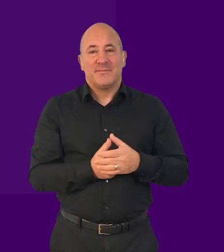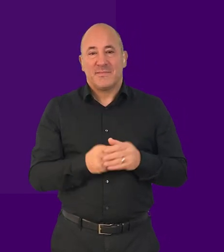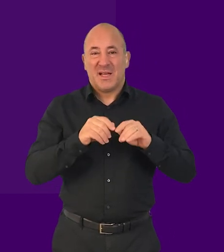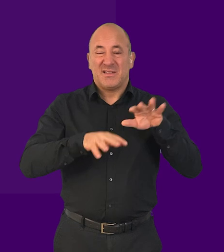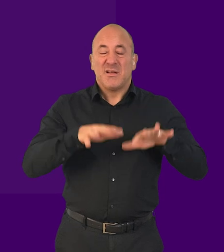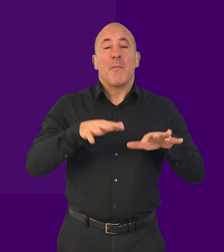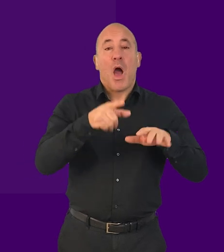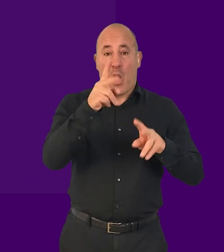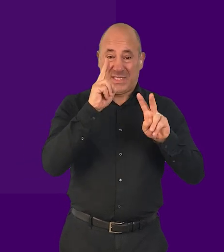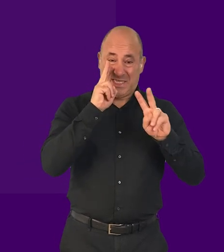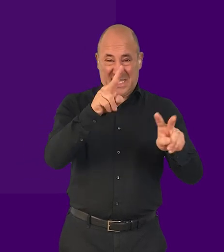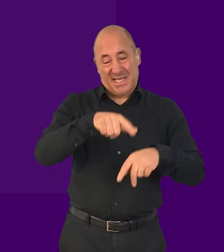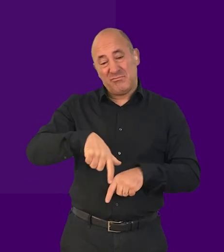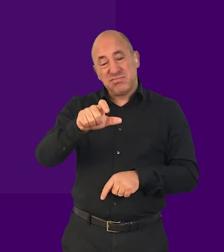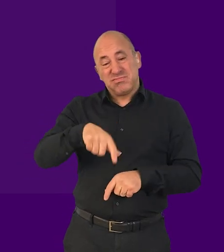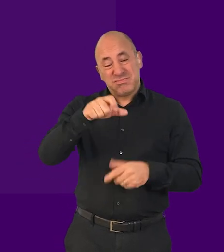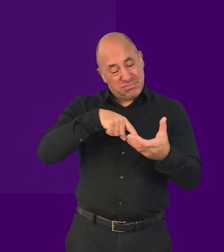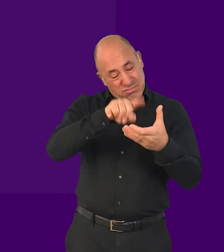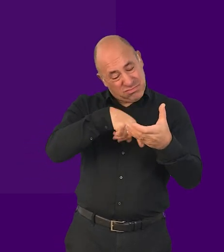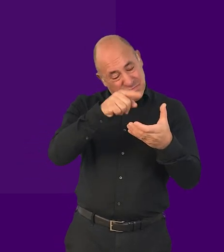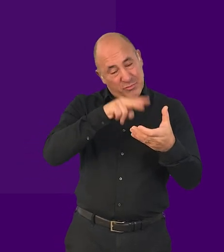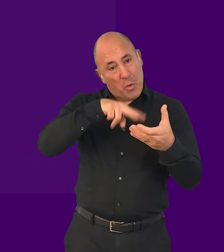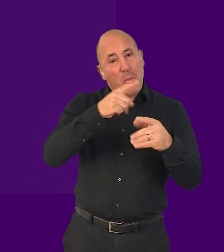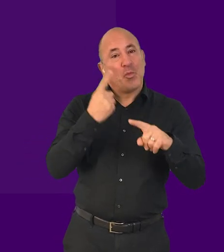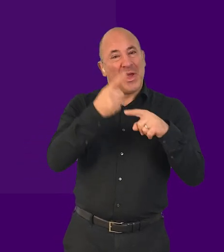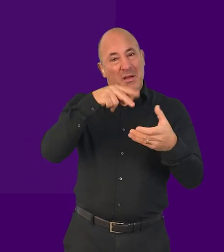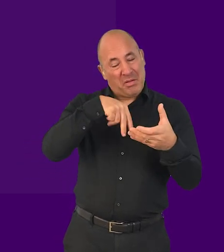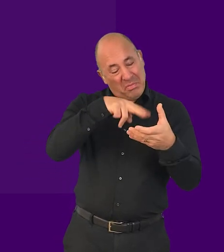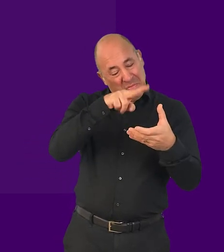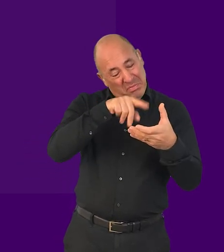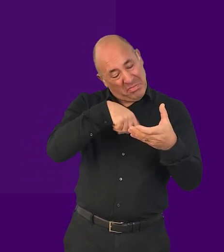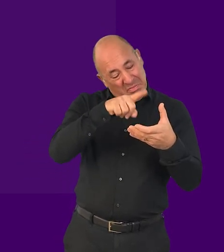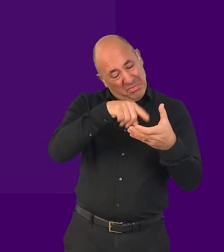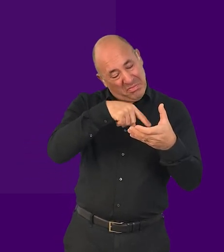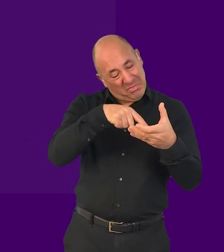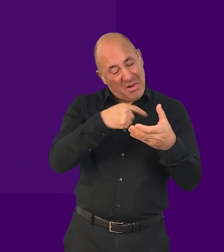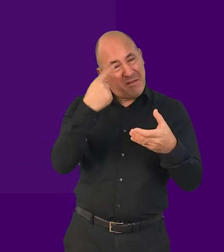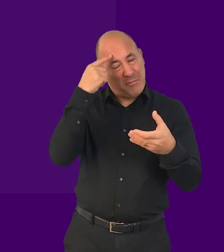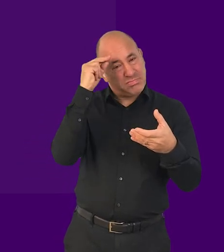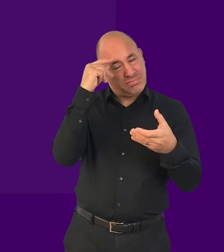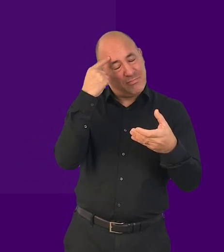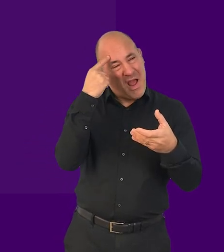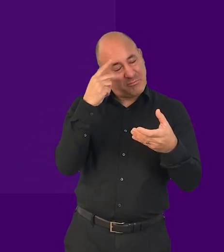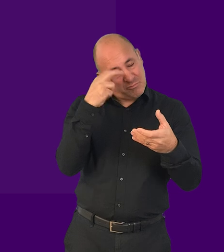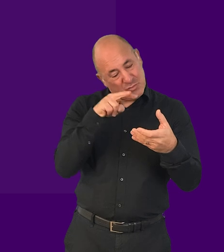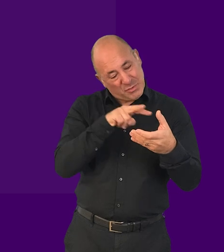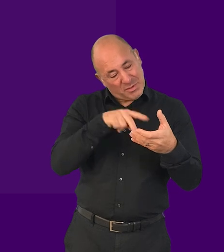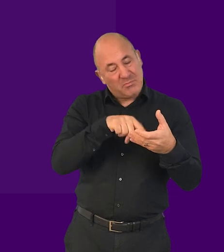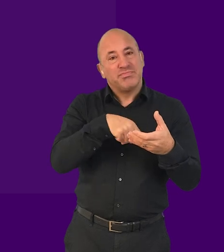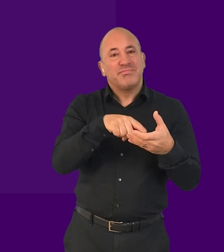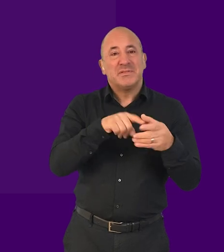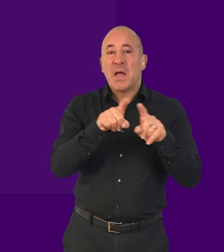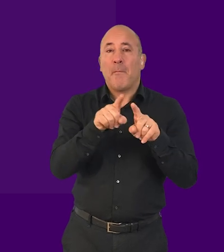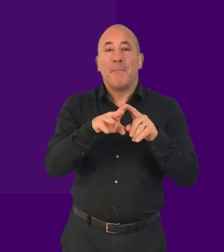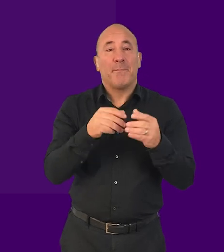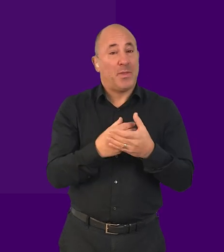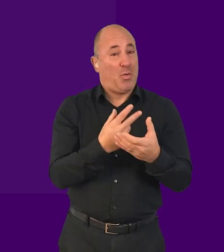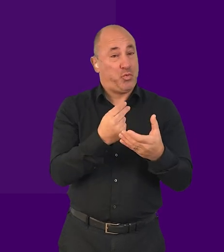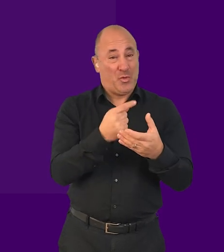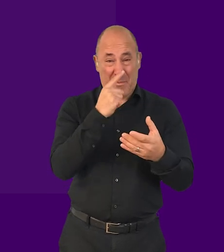similar to how someone who is sighted might skim read or read fast in their head. The speech rate can be so fast that output